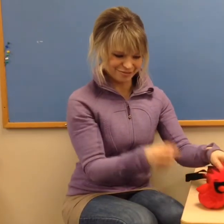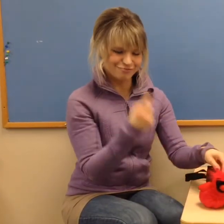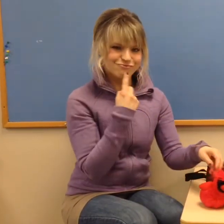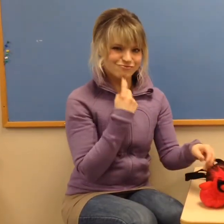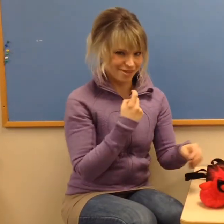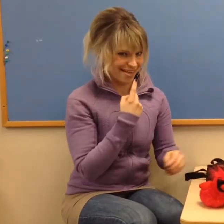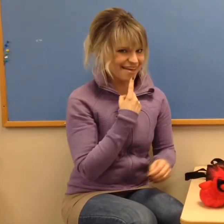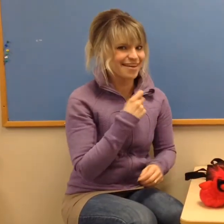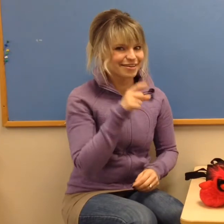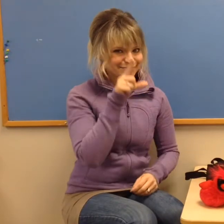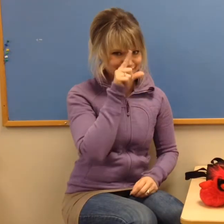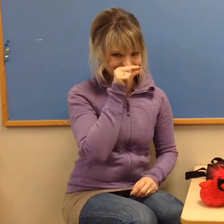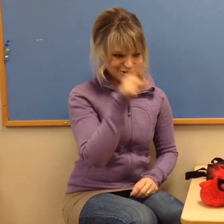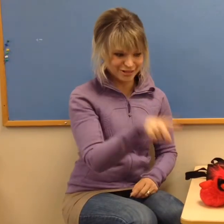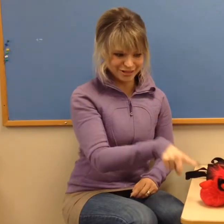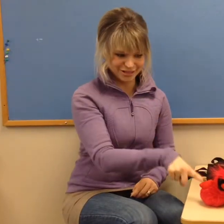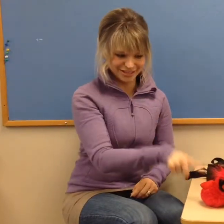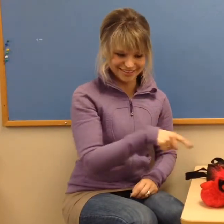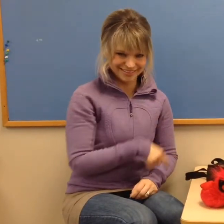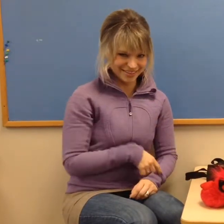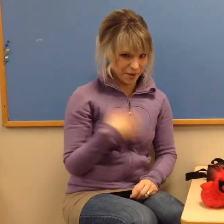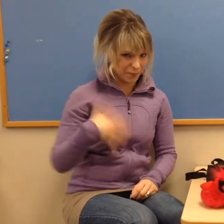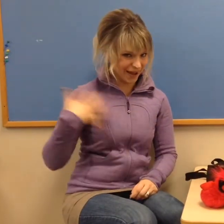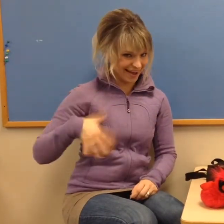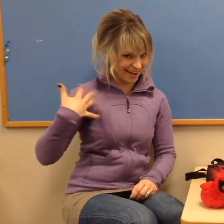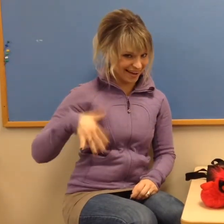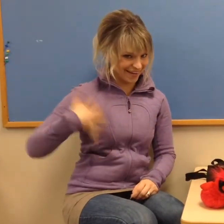Red. Bird. Wow.